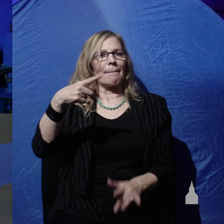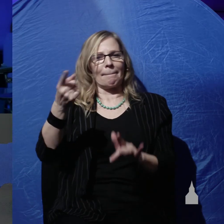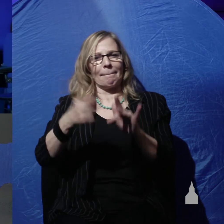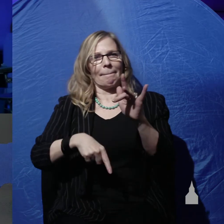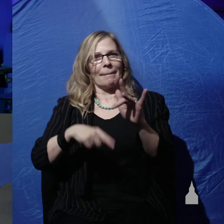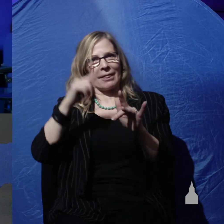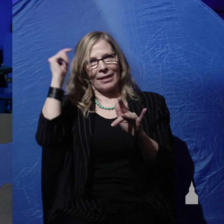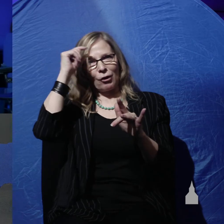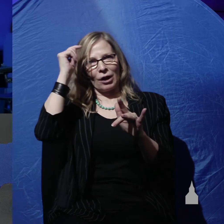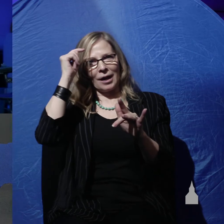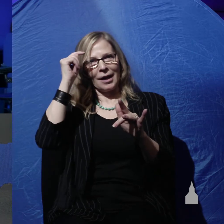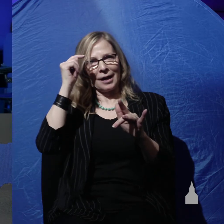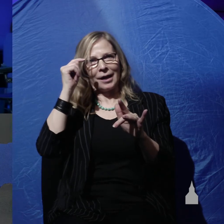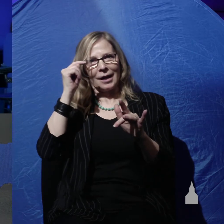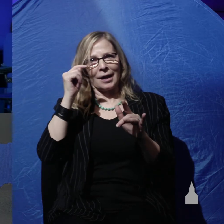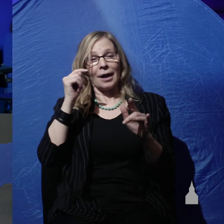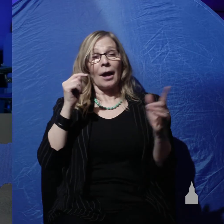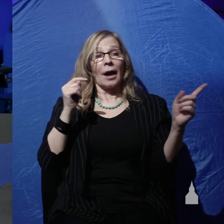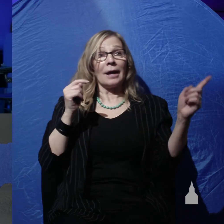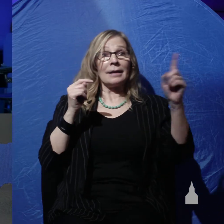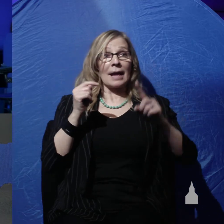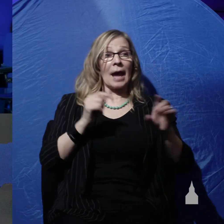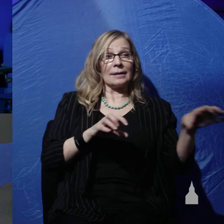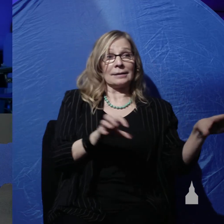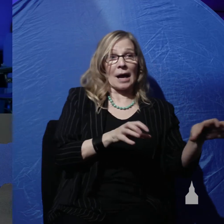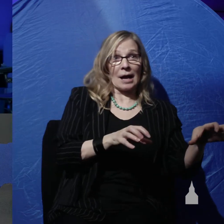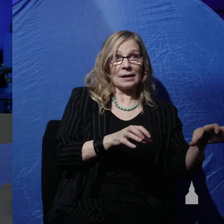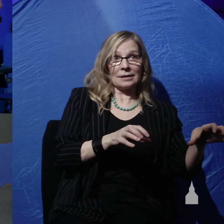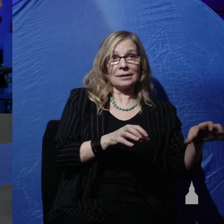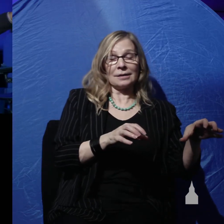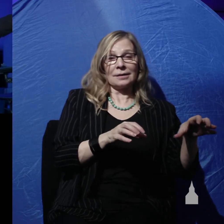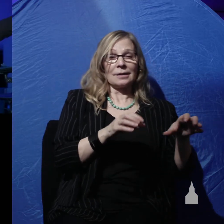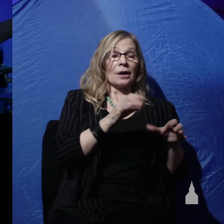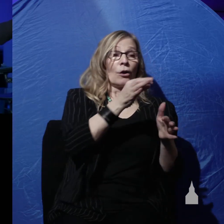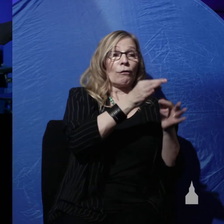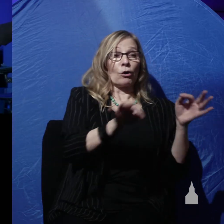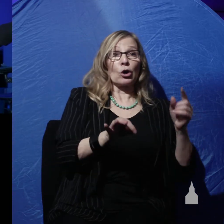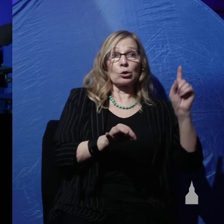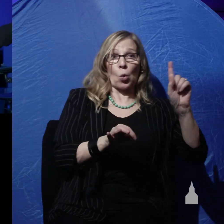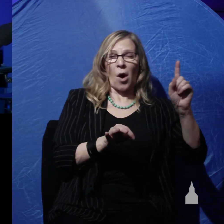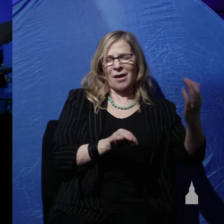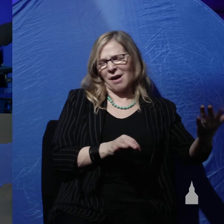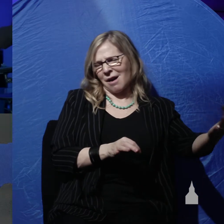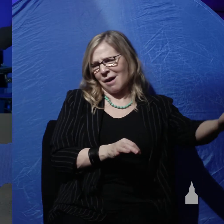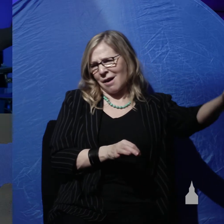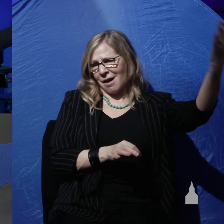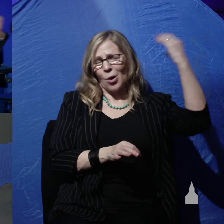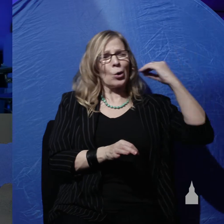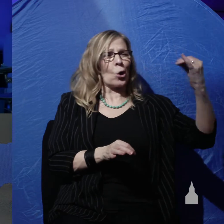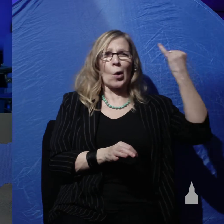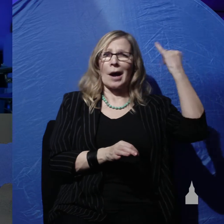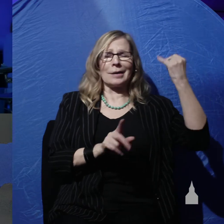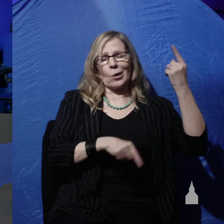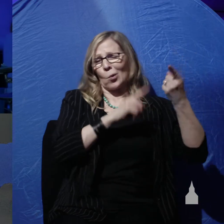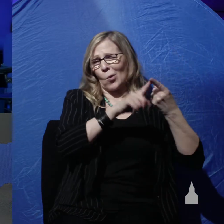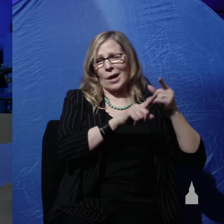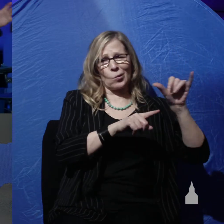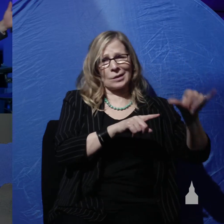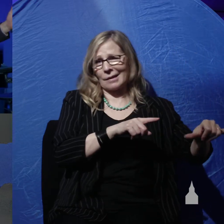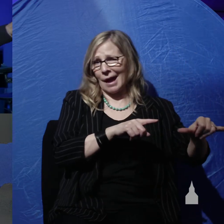but they say well verse one that's in the distant past. We have no idea when that was. If the scientists say